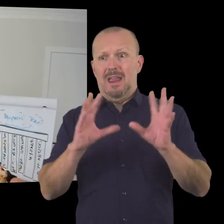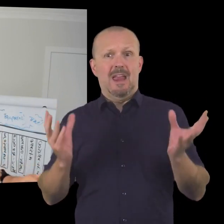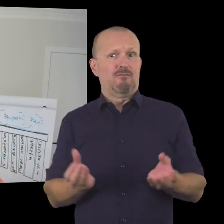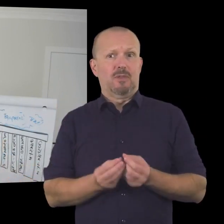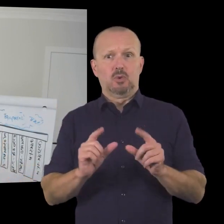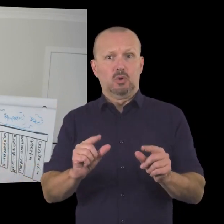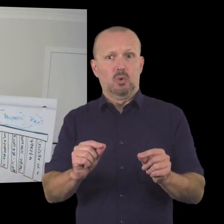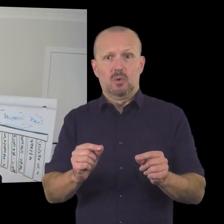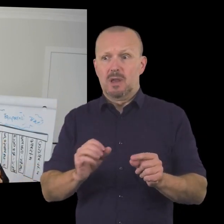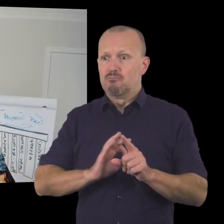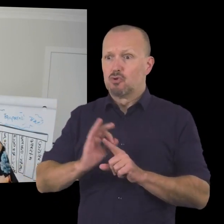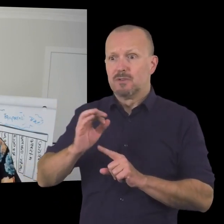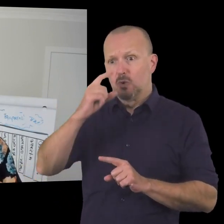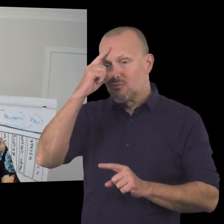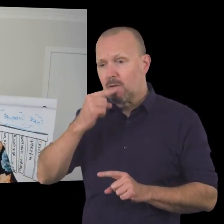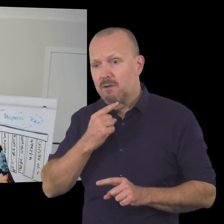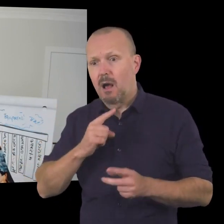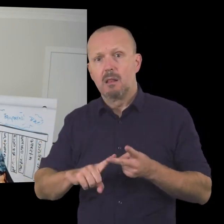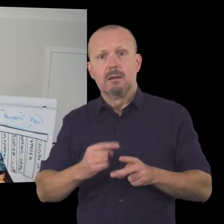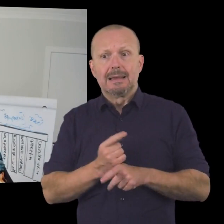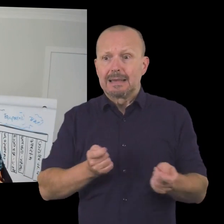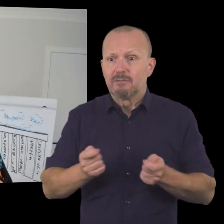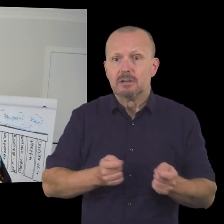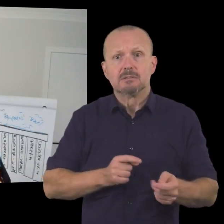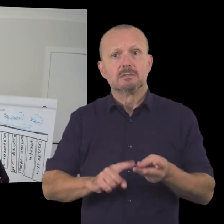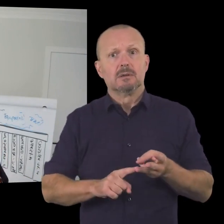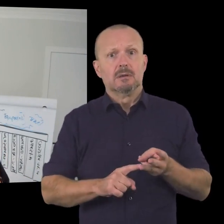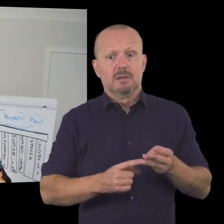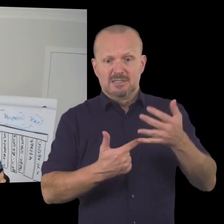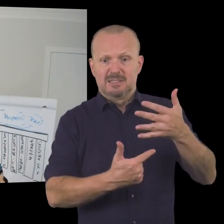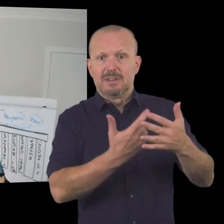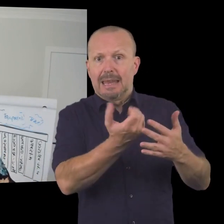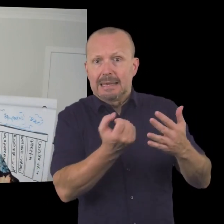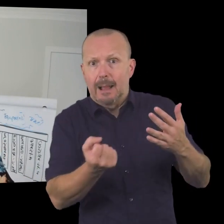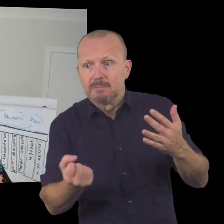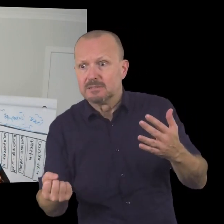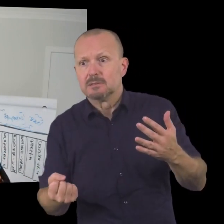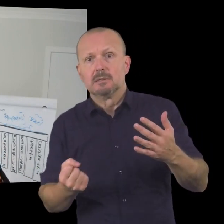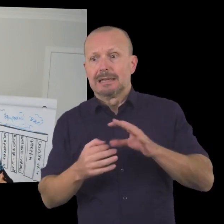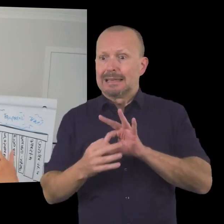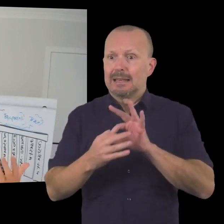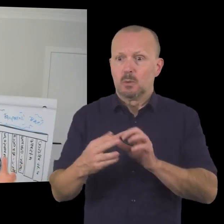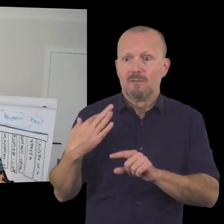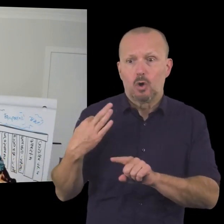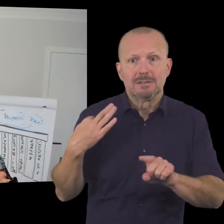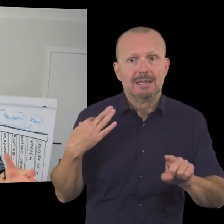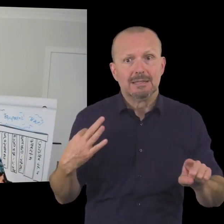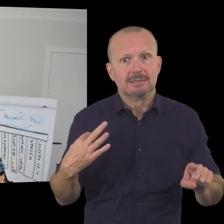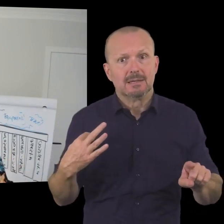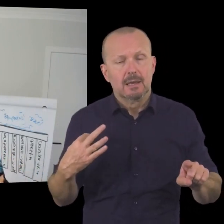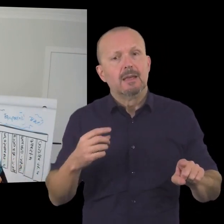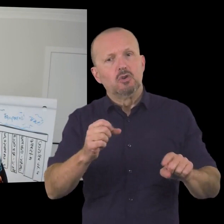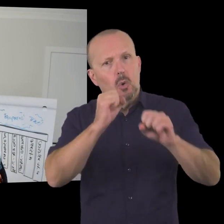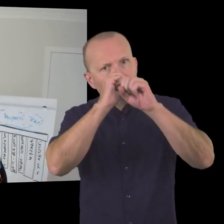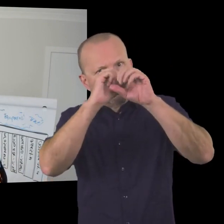that you do in terms of raising your profile in terms of governance in terms of every different income stream in terms of connecting with volunteers volunteers all of